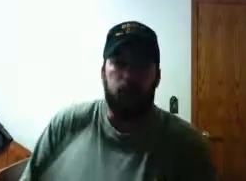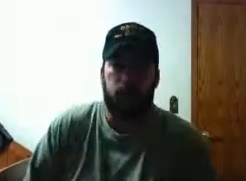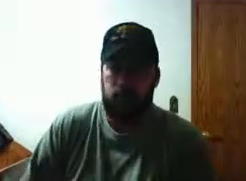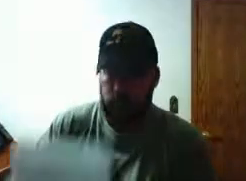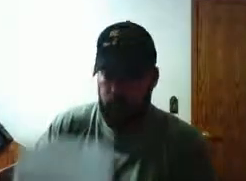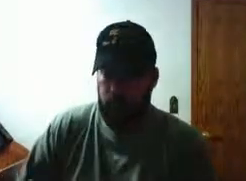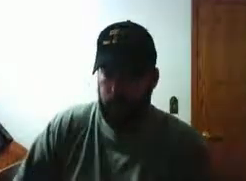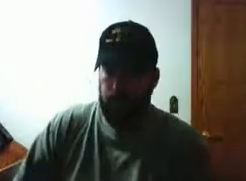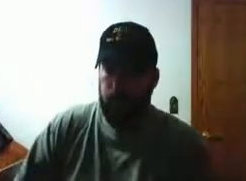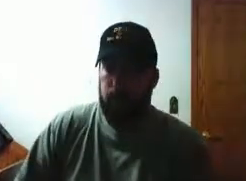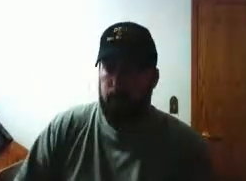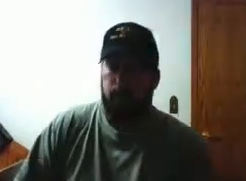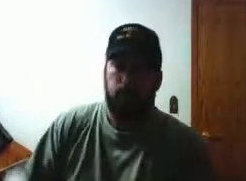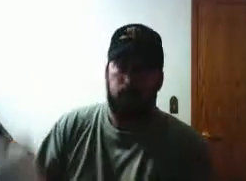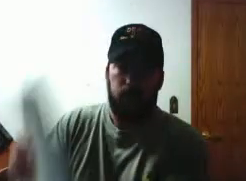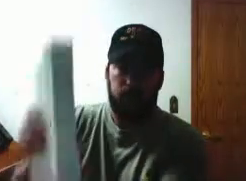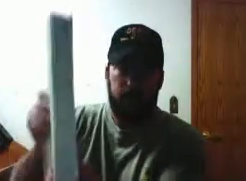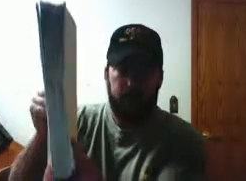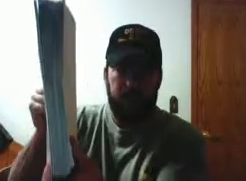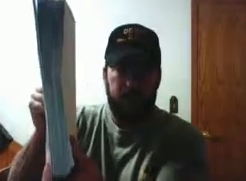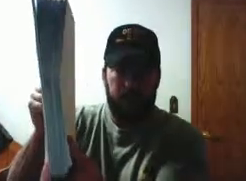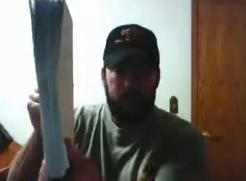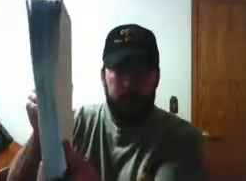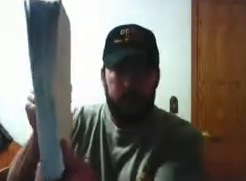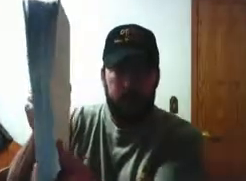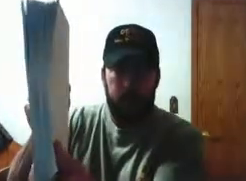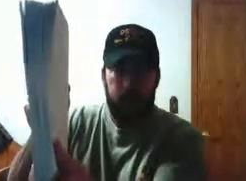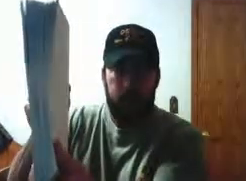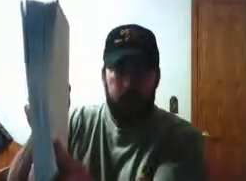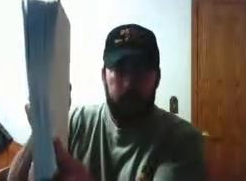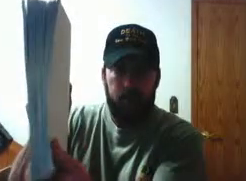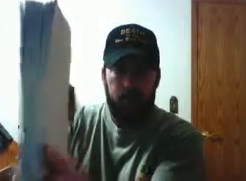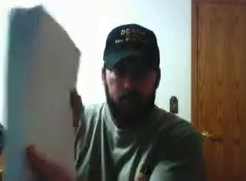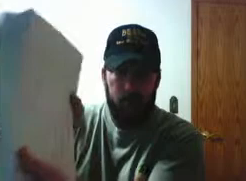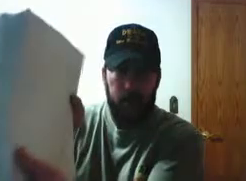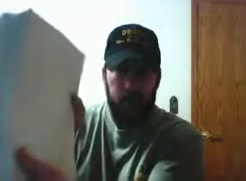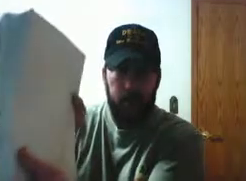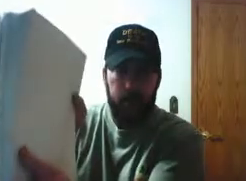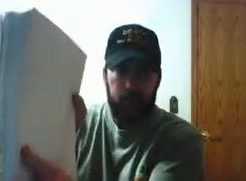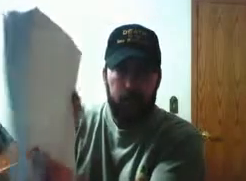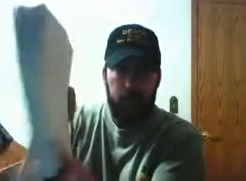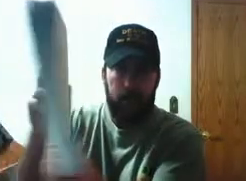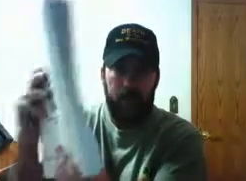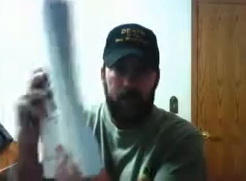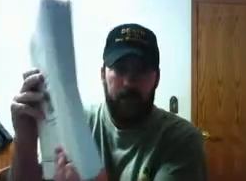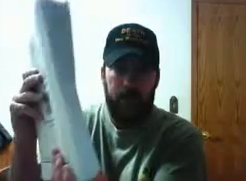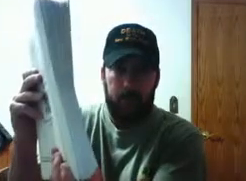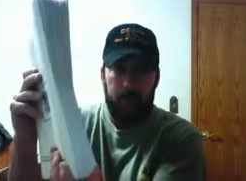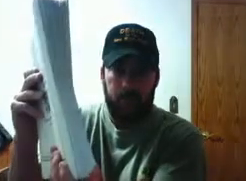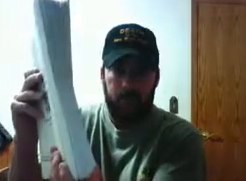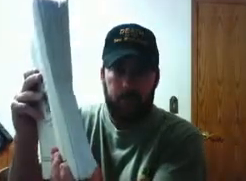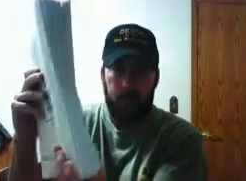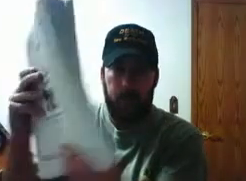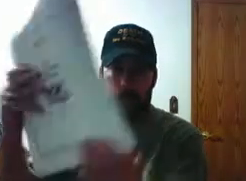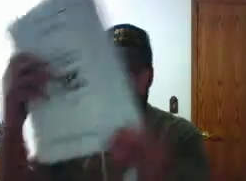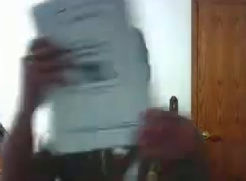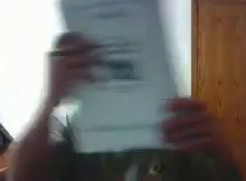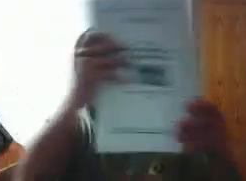you see how thick that is are you looking it ain't a game okay now